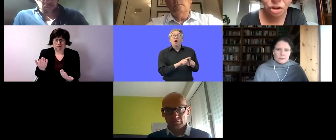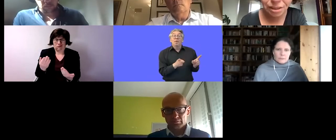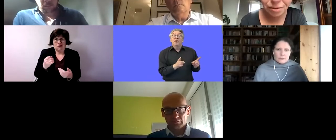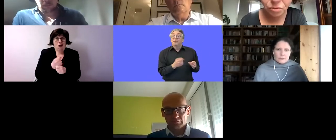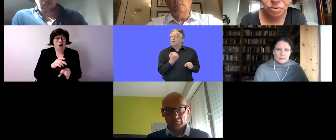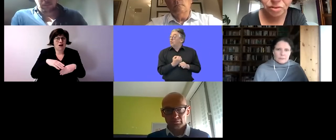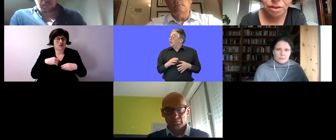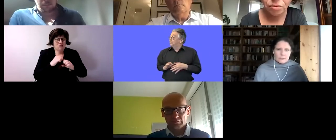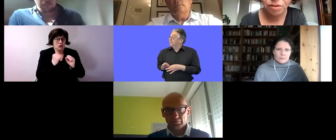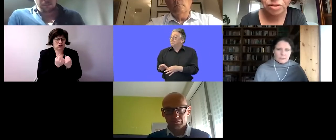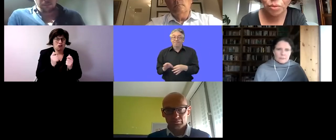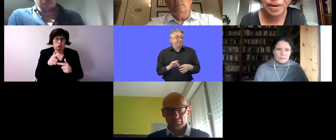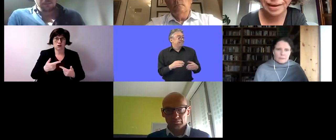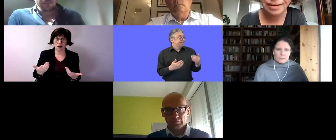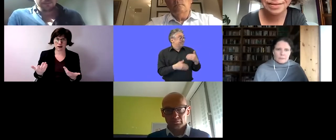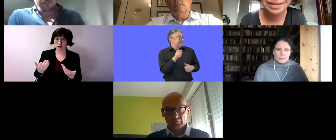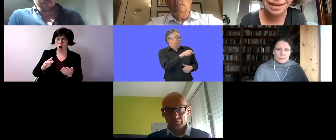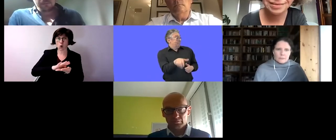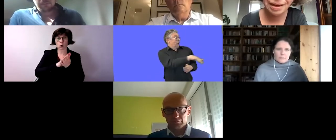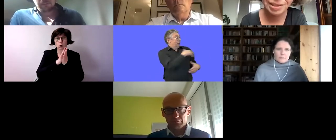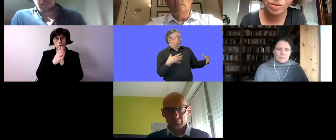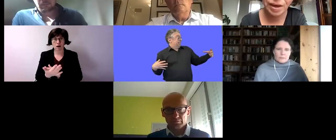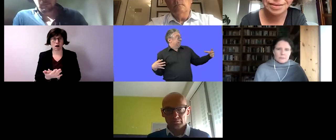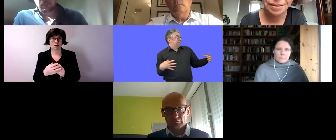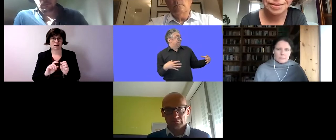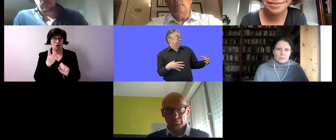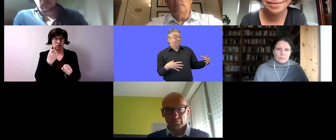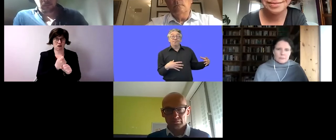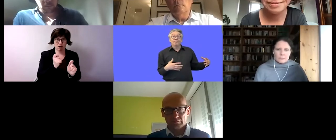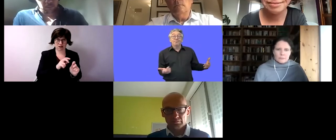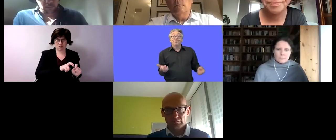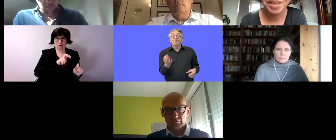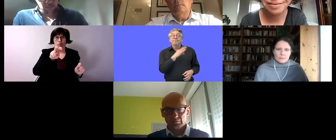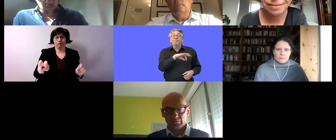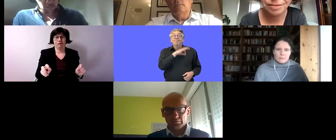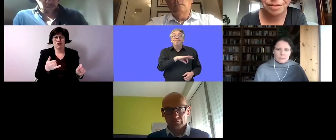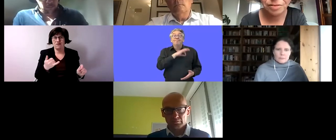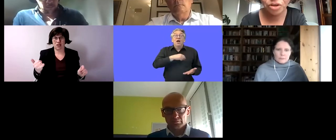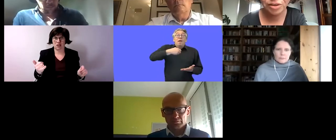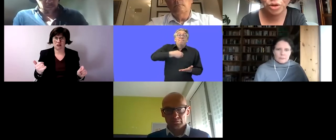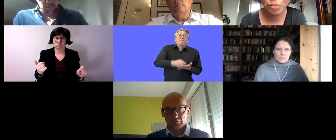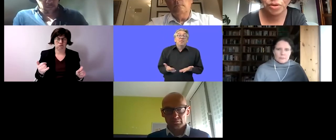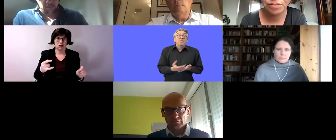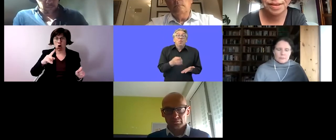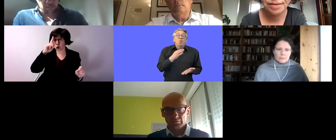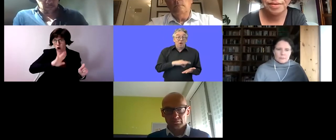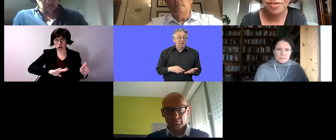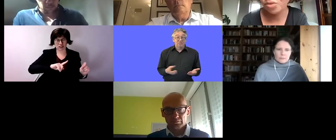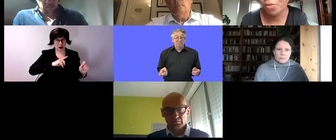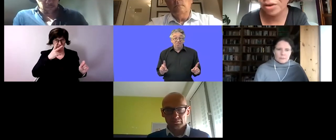minimum wage and they don't have an employment status and the passage to the primary